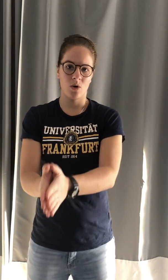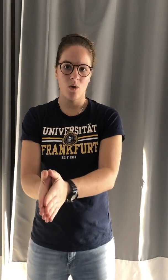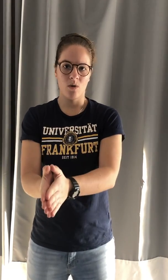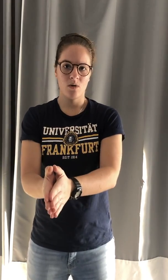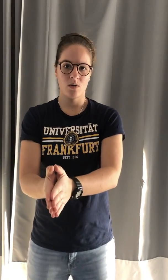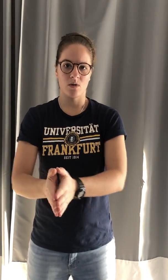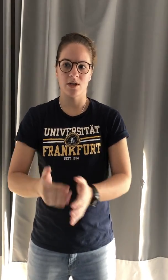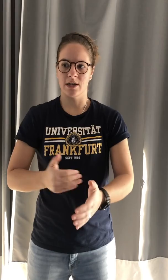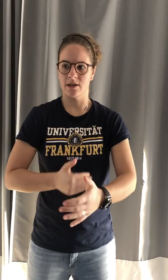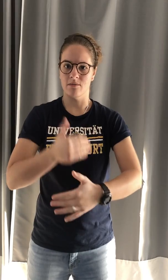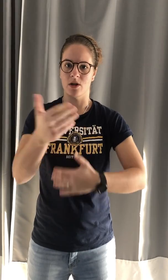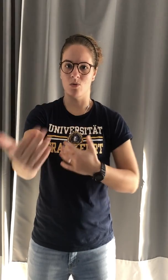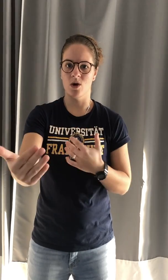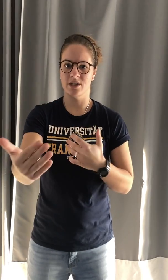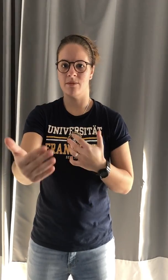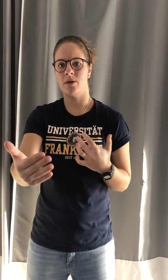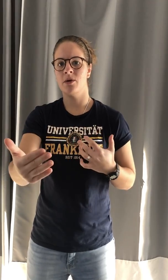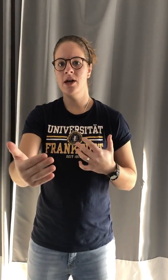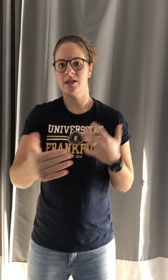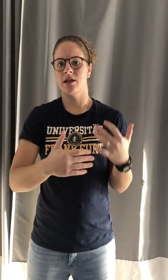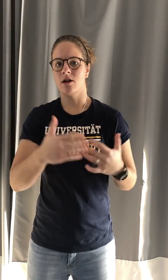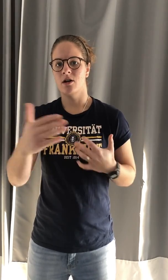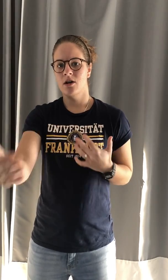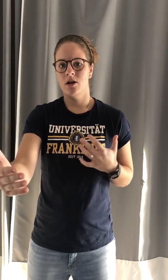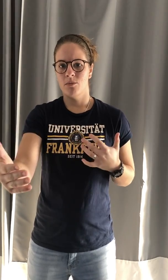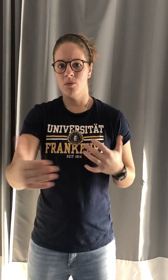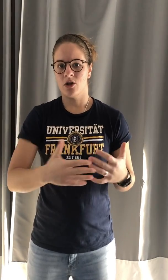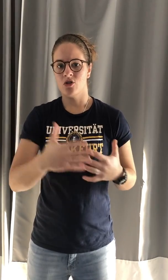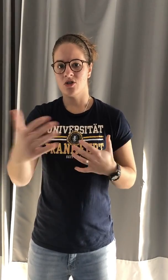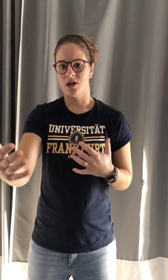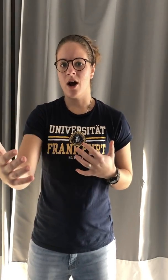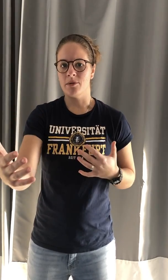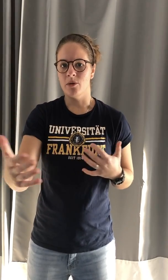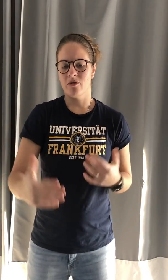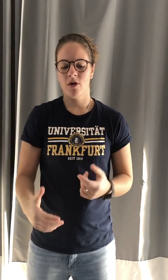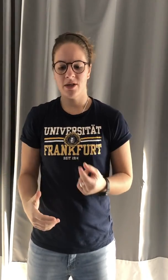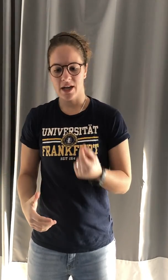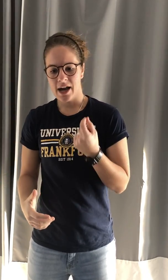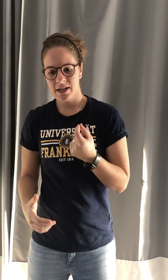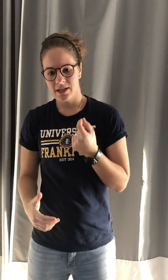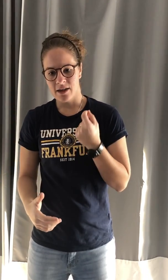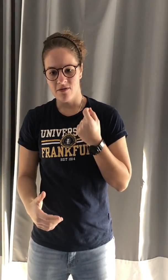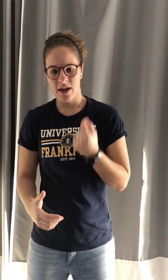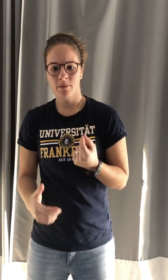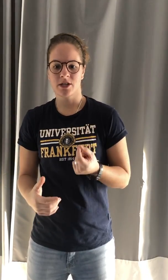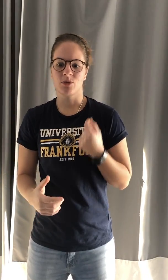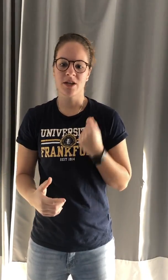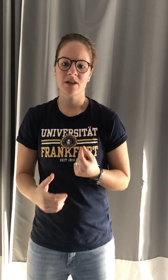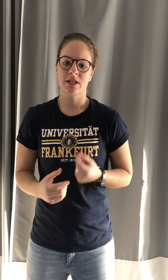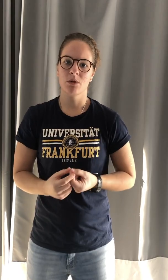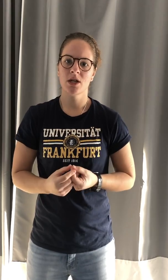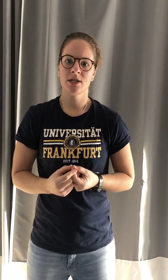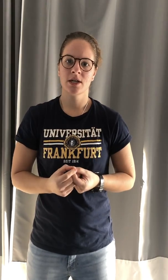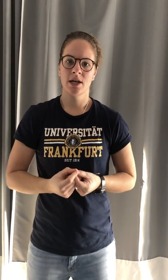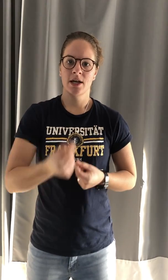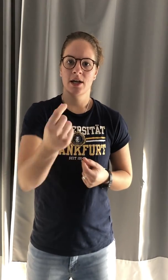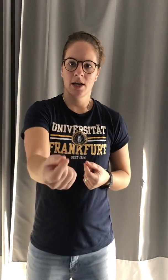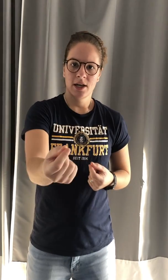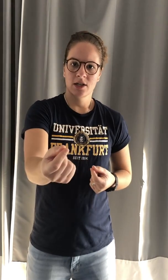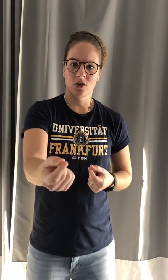goal, in order to get them one step up to their, closer to their optimal performance, I need to give them a specific stimulus to